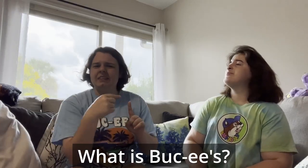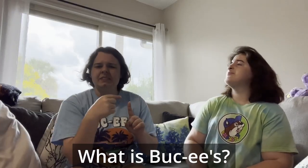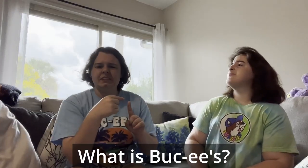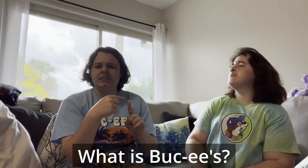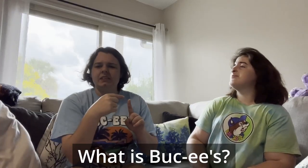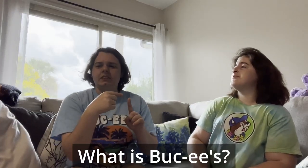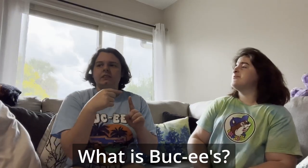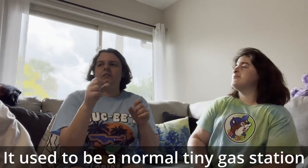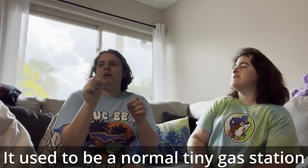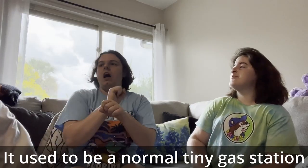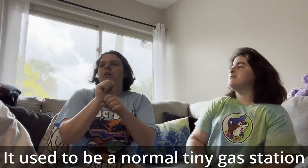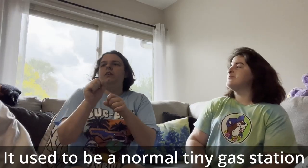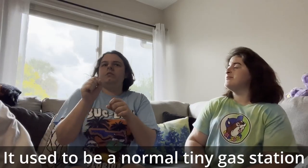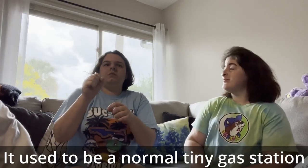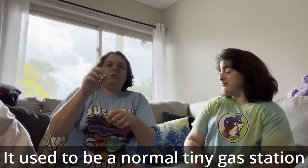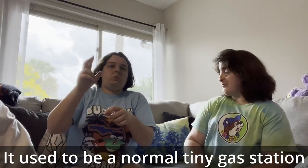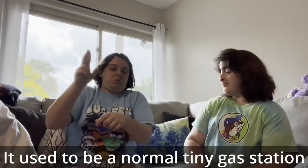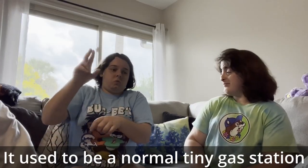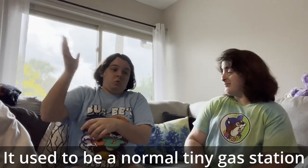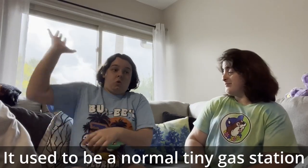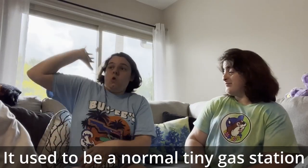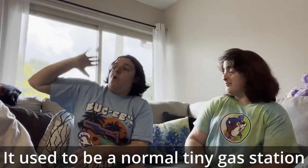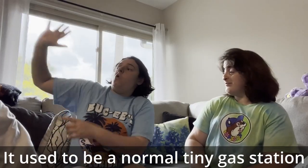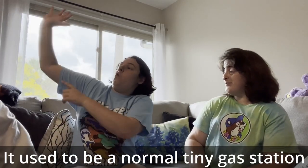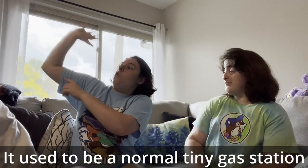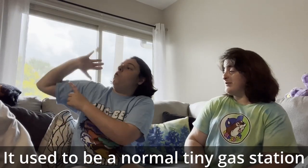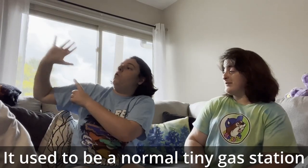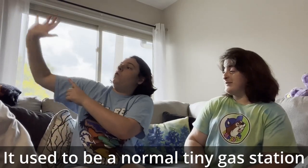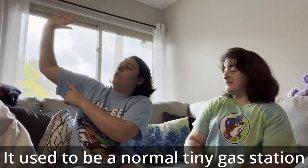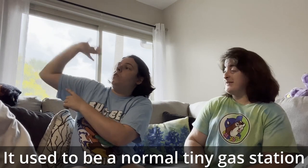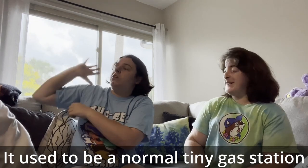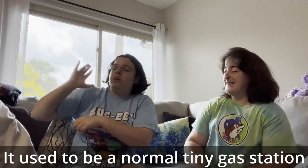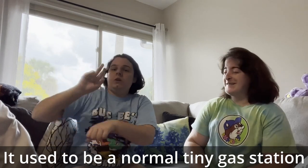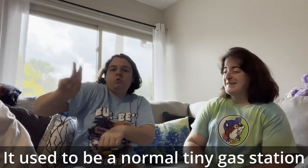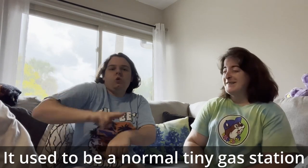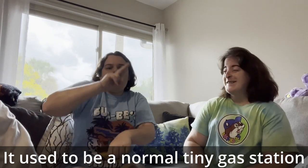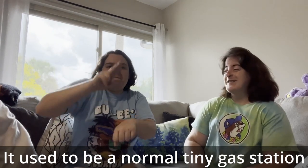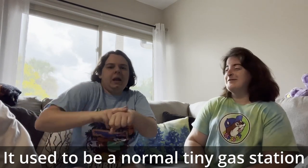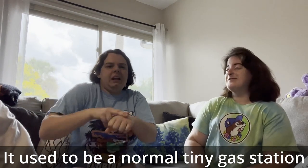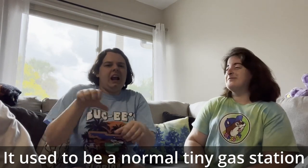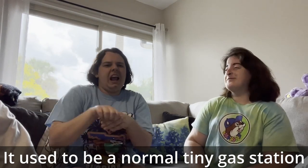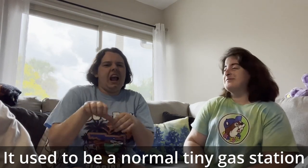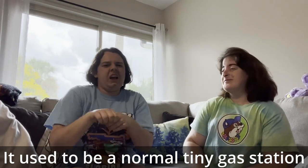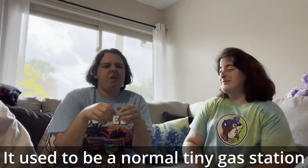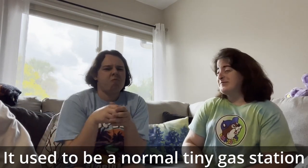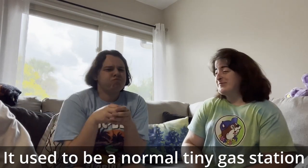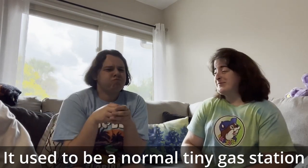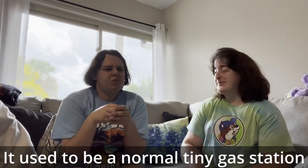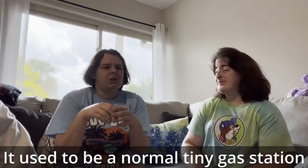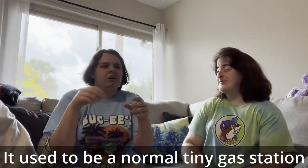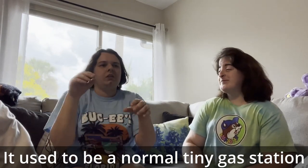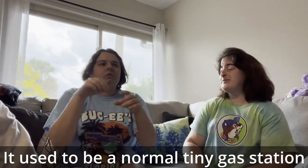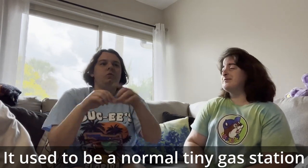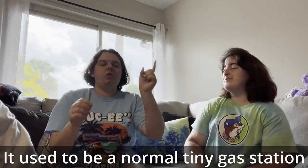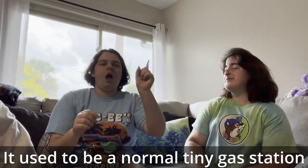other human beings and what